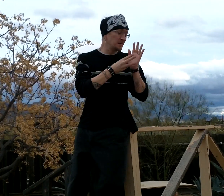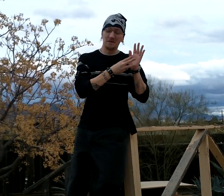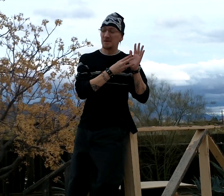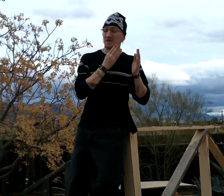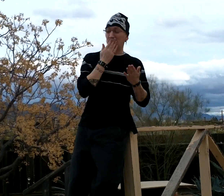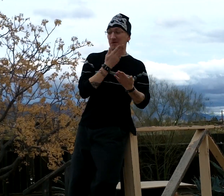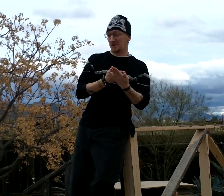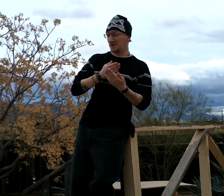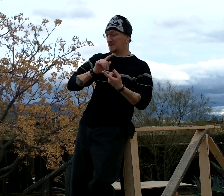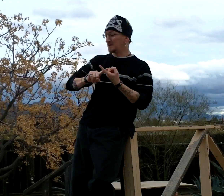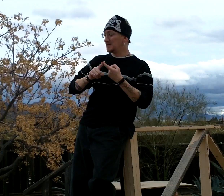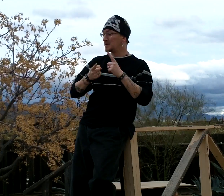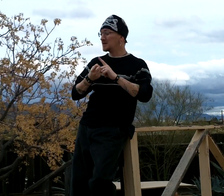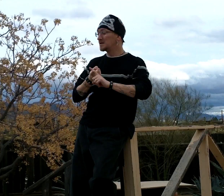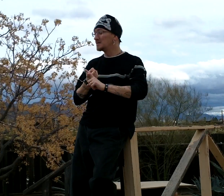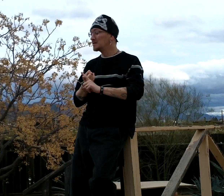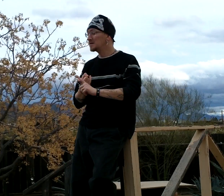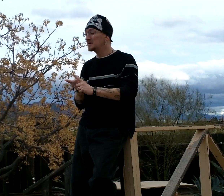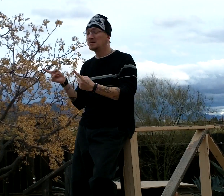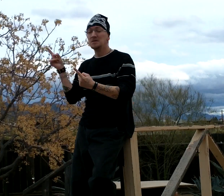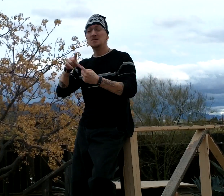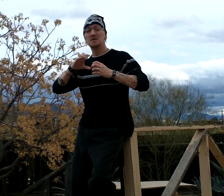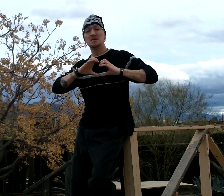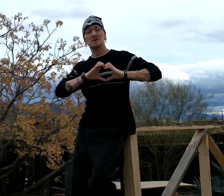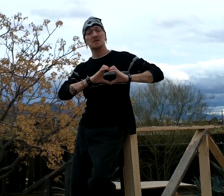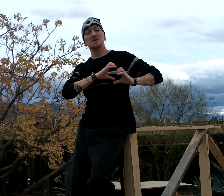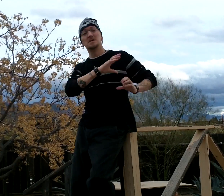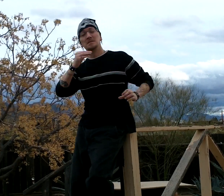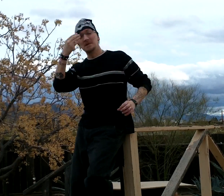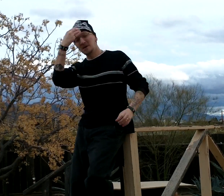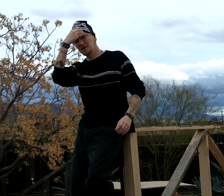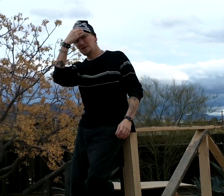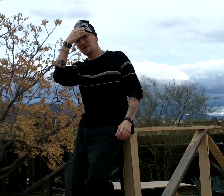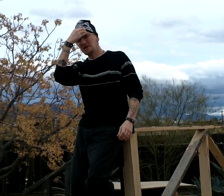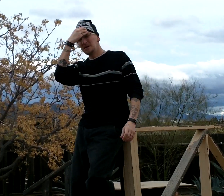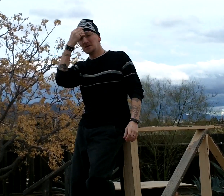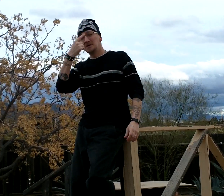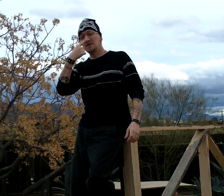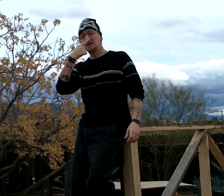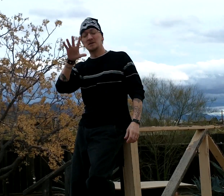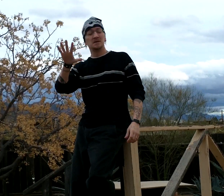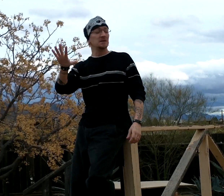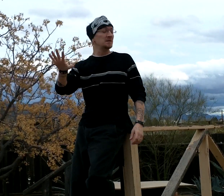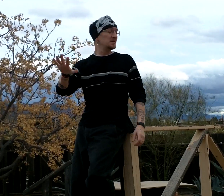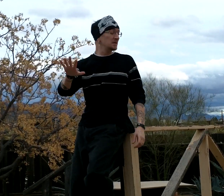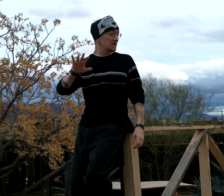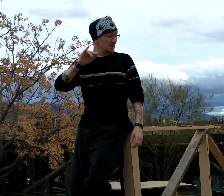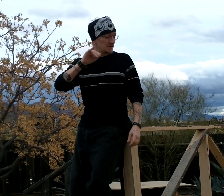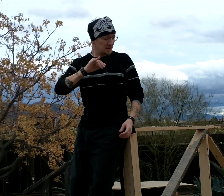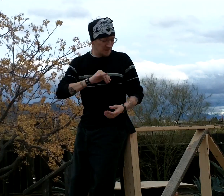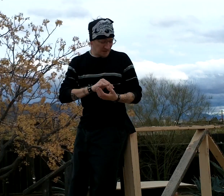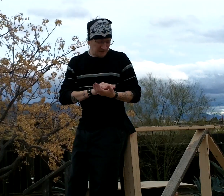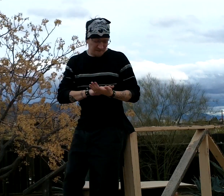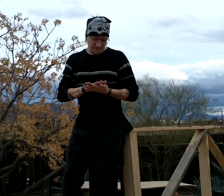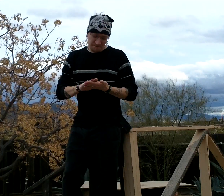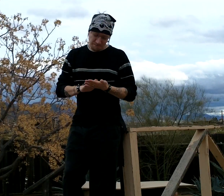To the heart and mind Ignorance is kind There's no